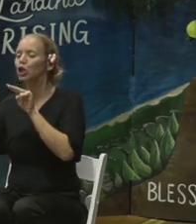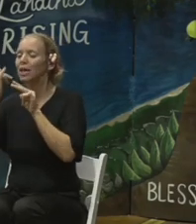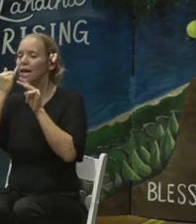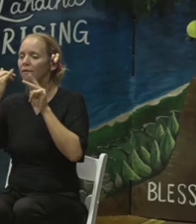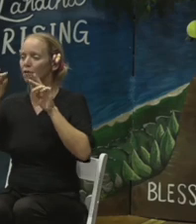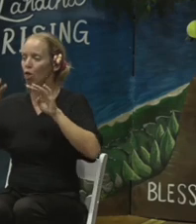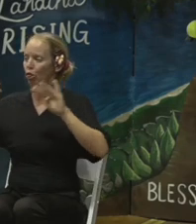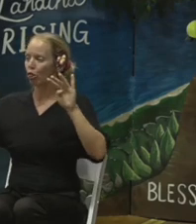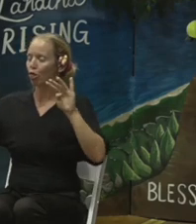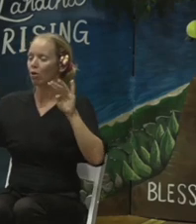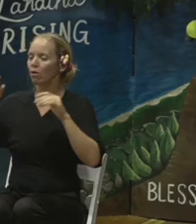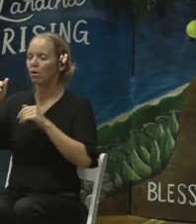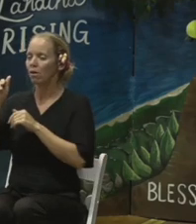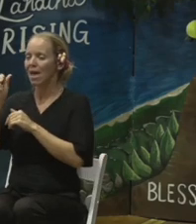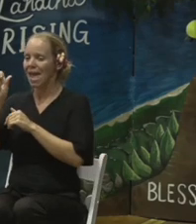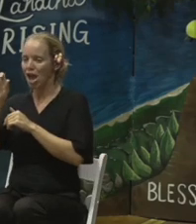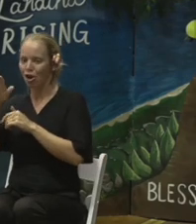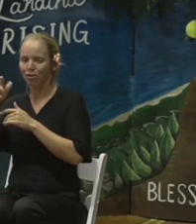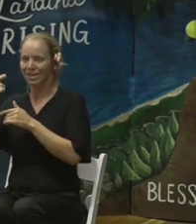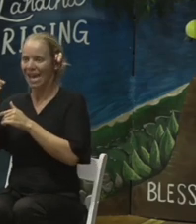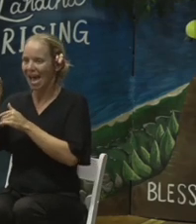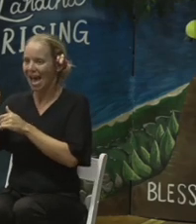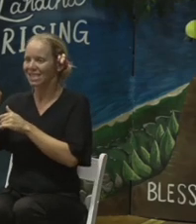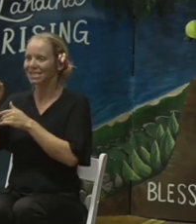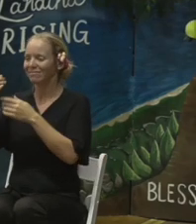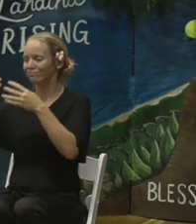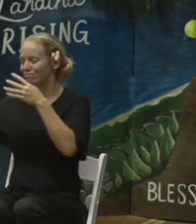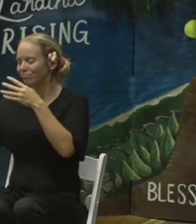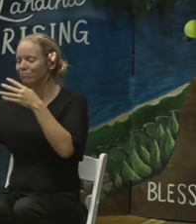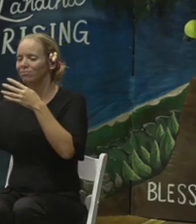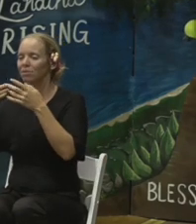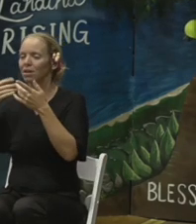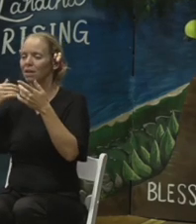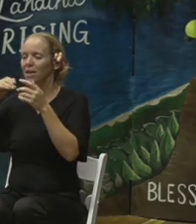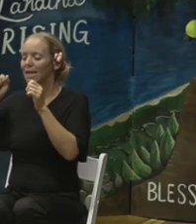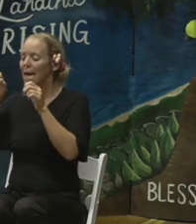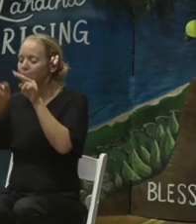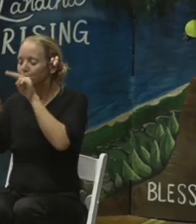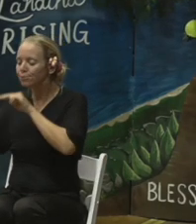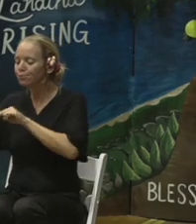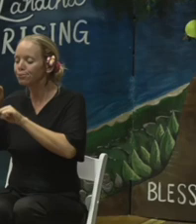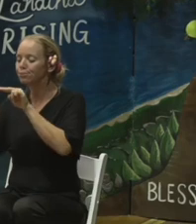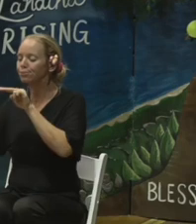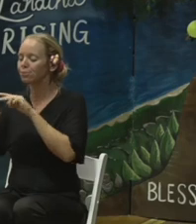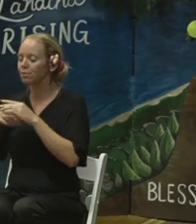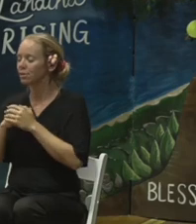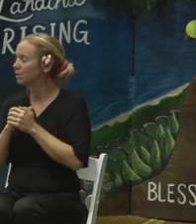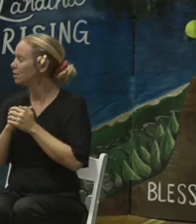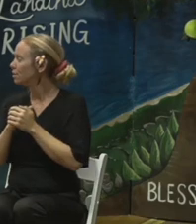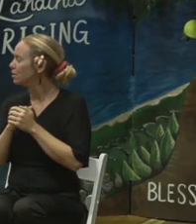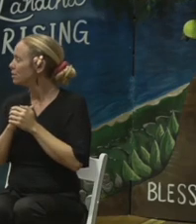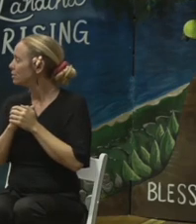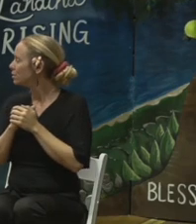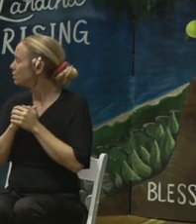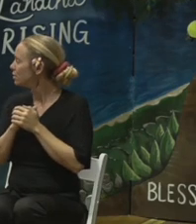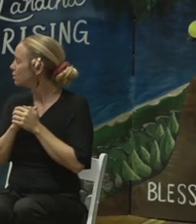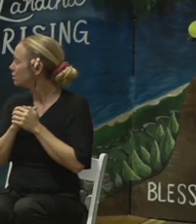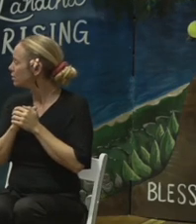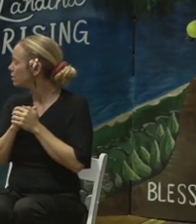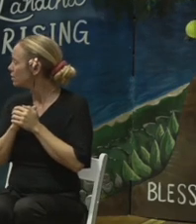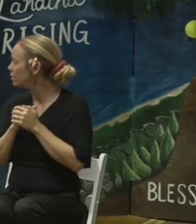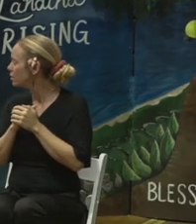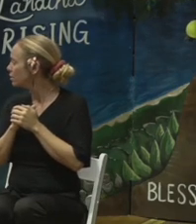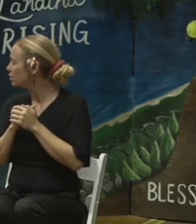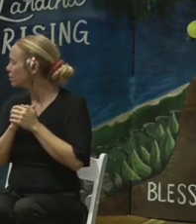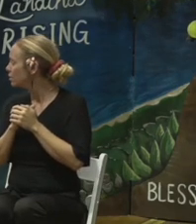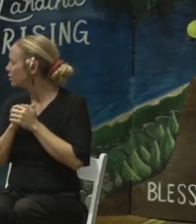why the Oluwalu site ranked high is there is the existing closed rubbish dump. That dump, the perimeter of it,